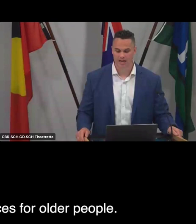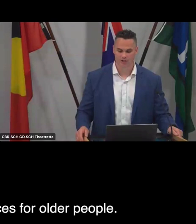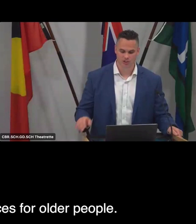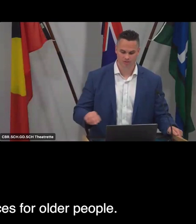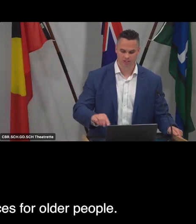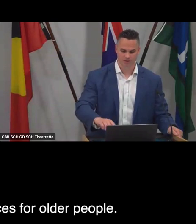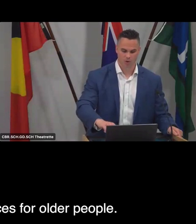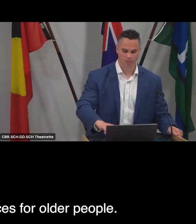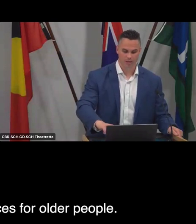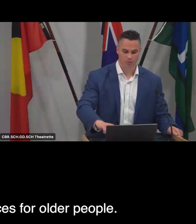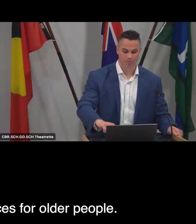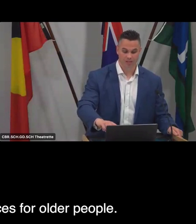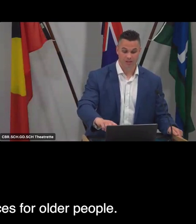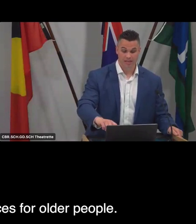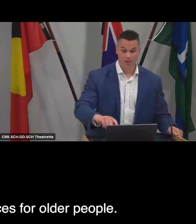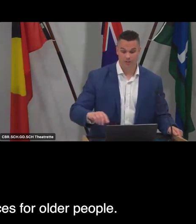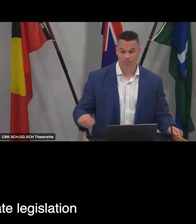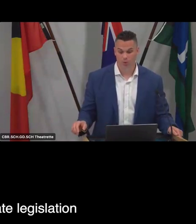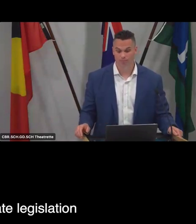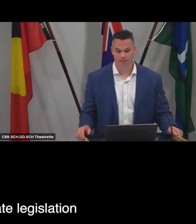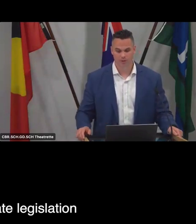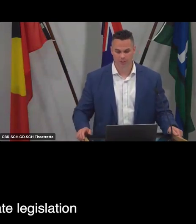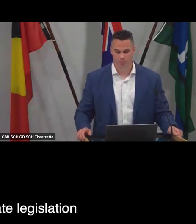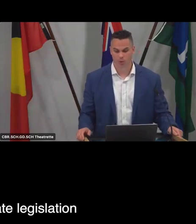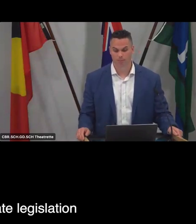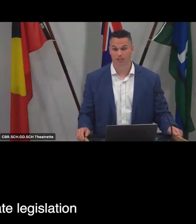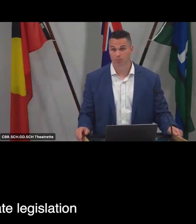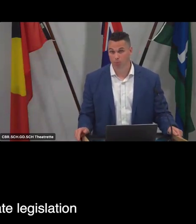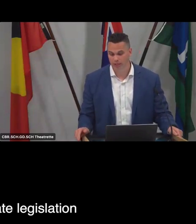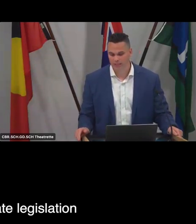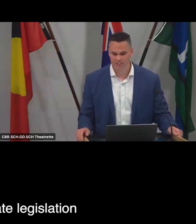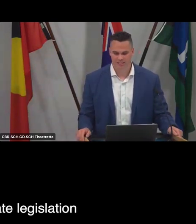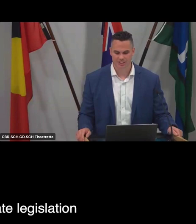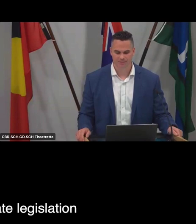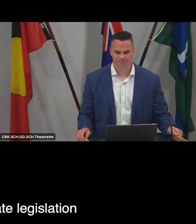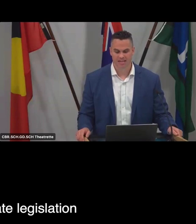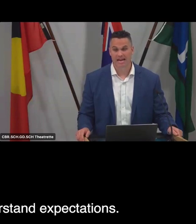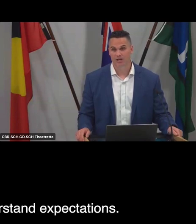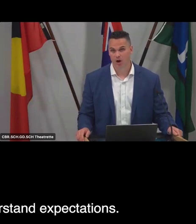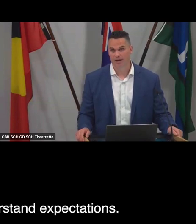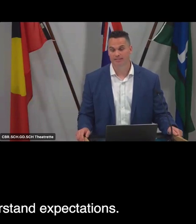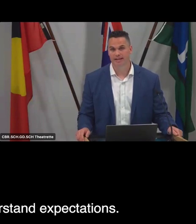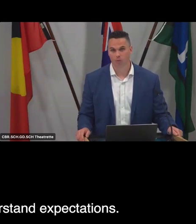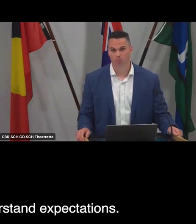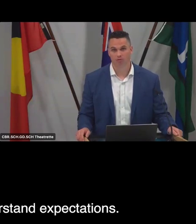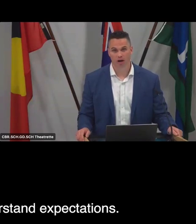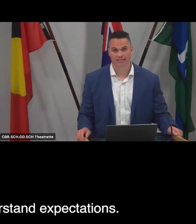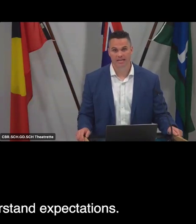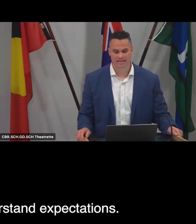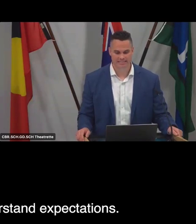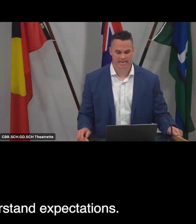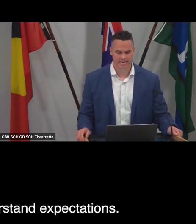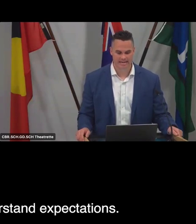quality care and services for older people. It will be supported by subordinate legislation and guidance to help